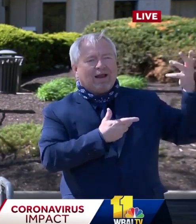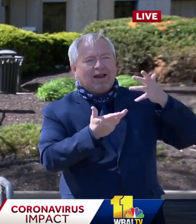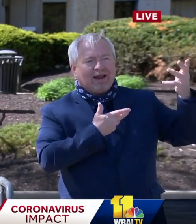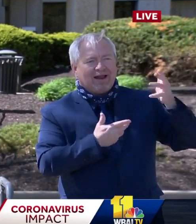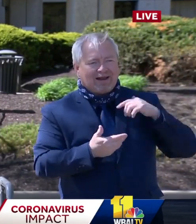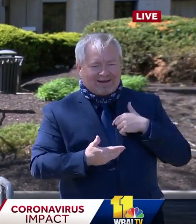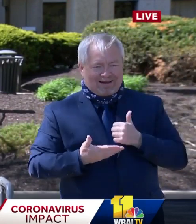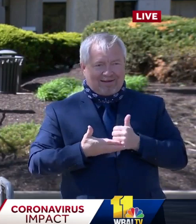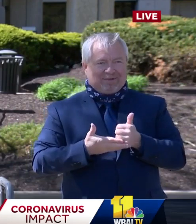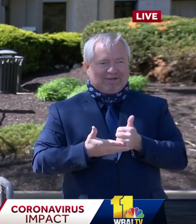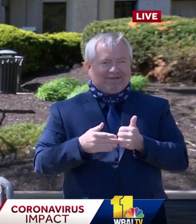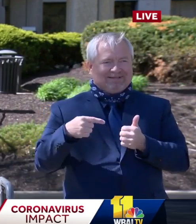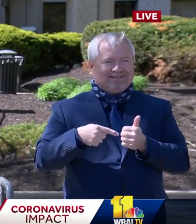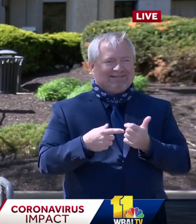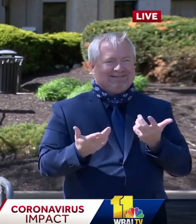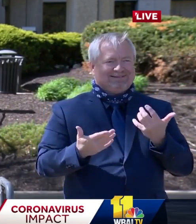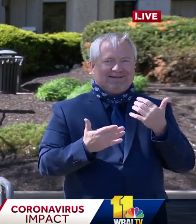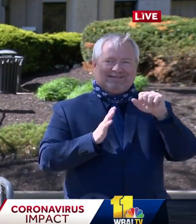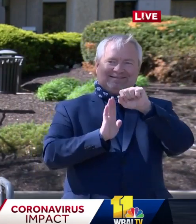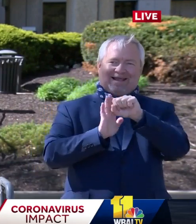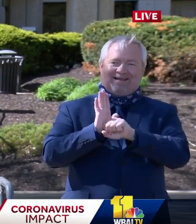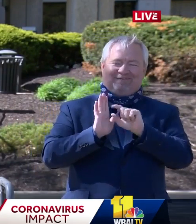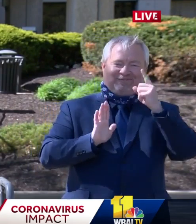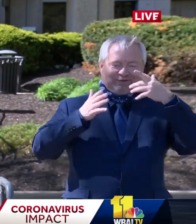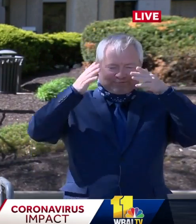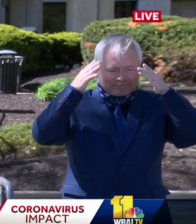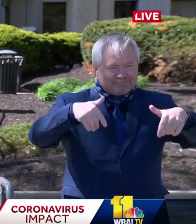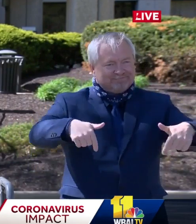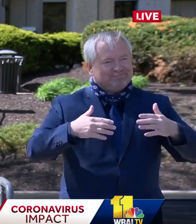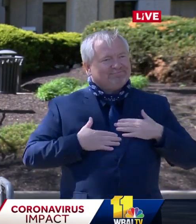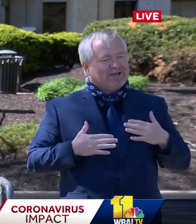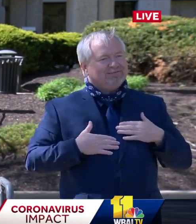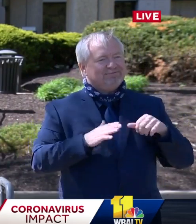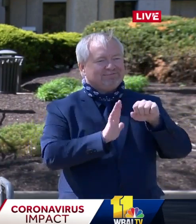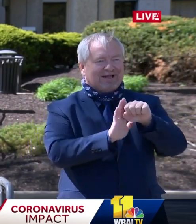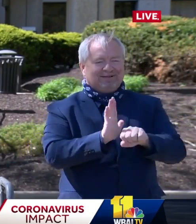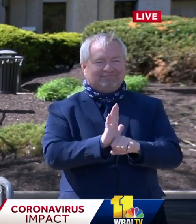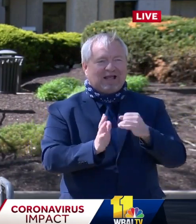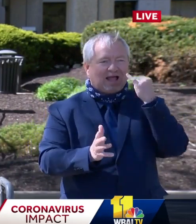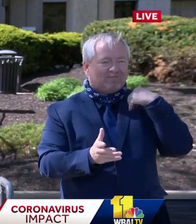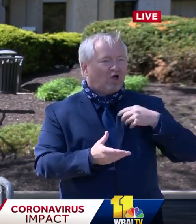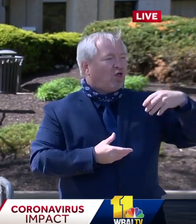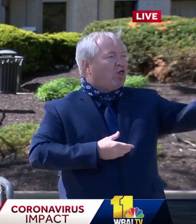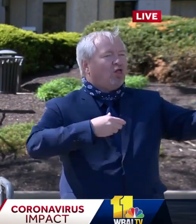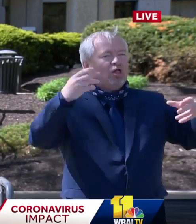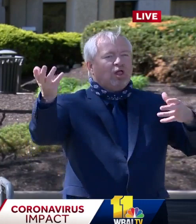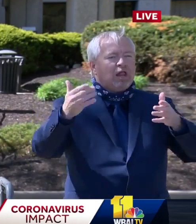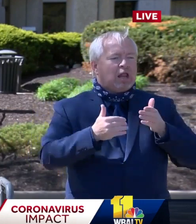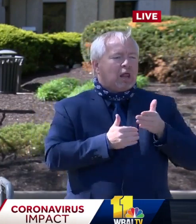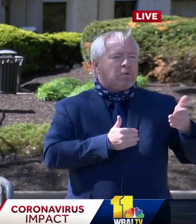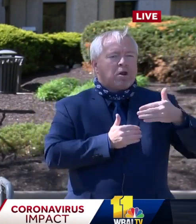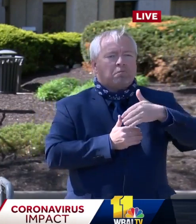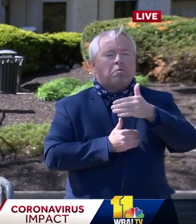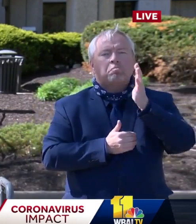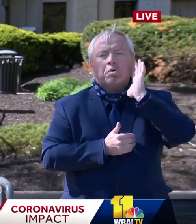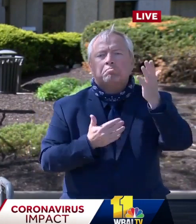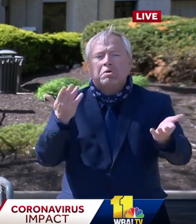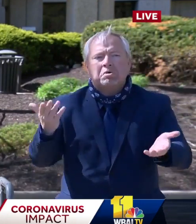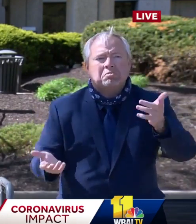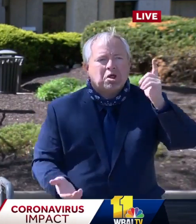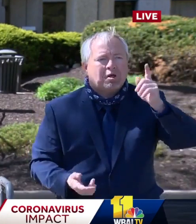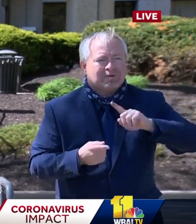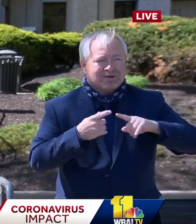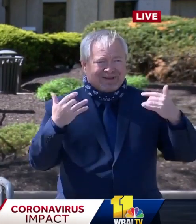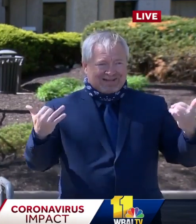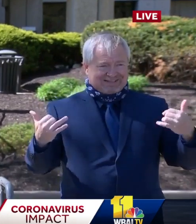here in the state of Maryland, first of all, but if we can help our neighbors and other other governors, you know, find a way to help their states, we're going to